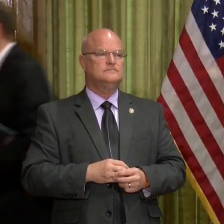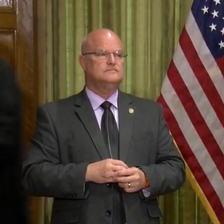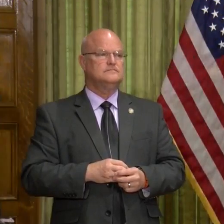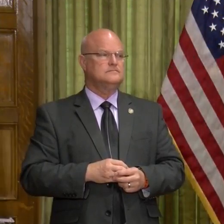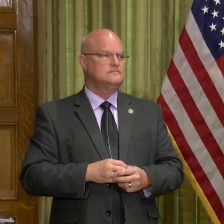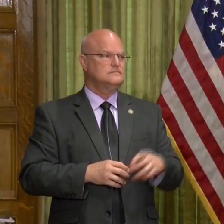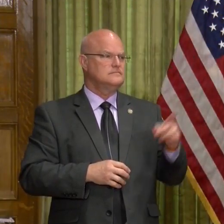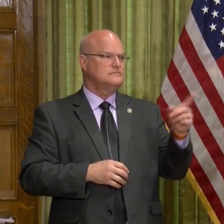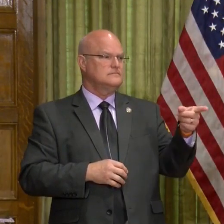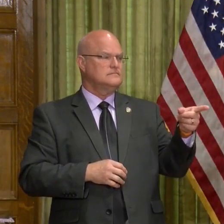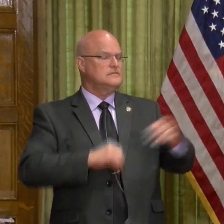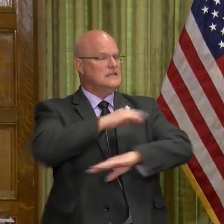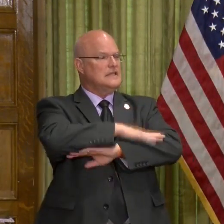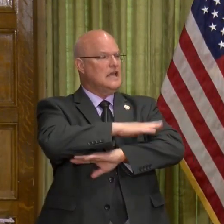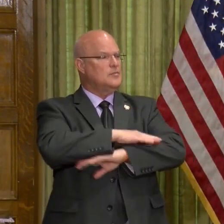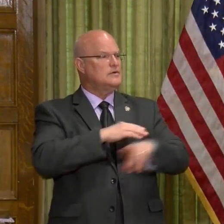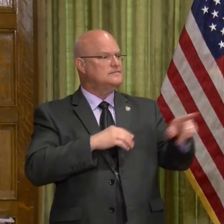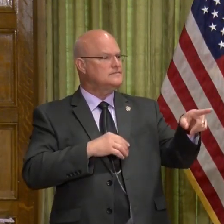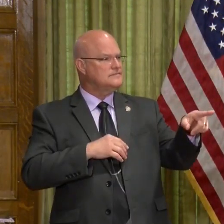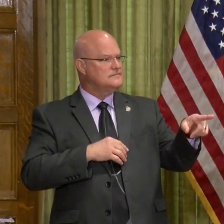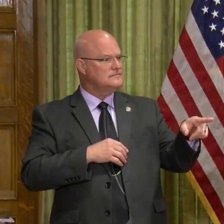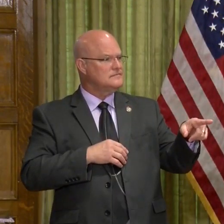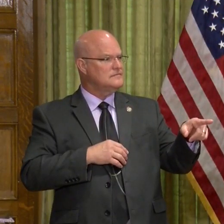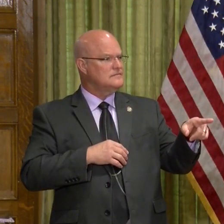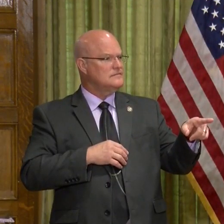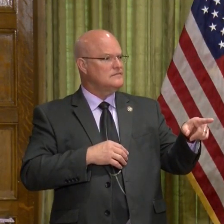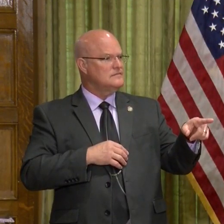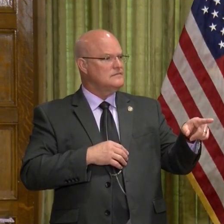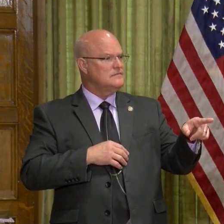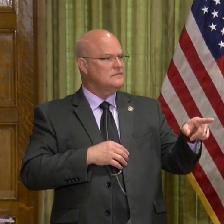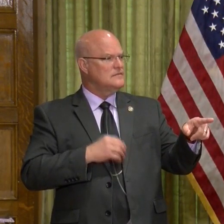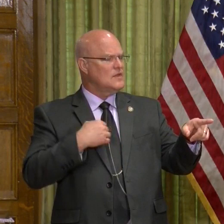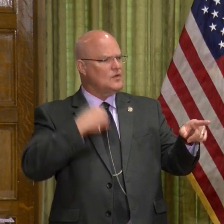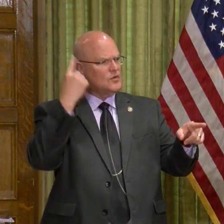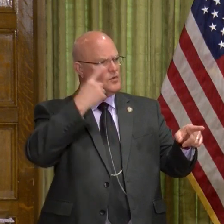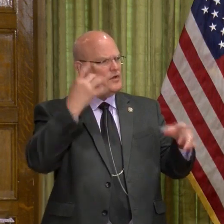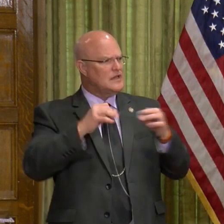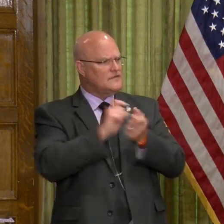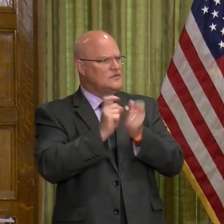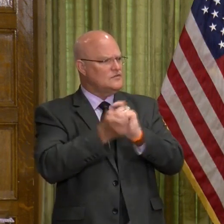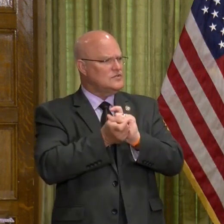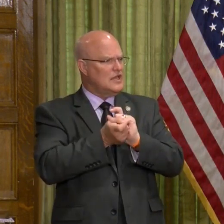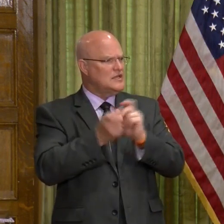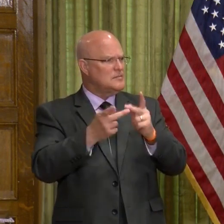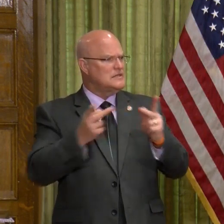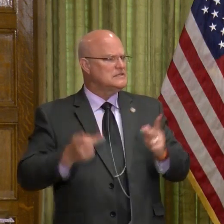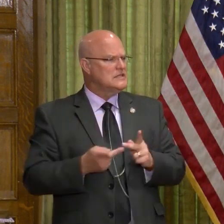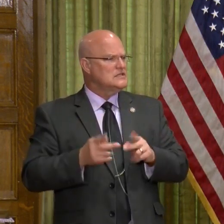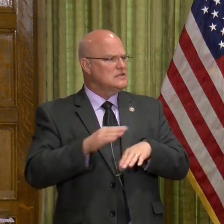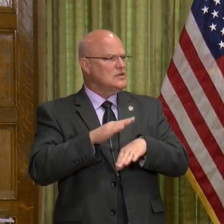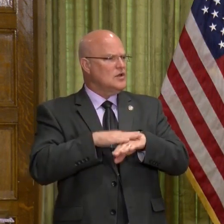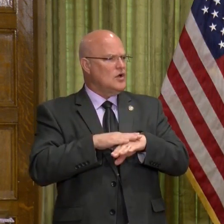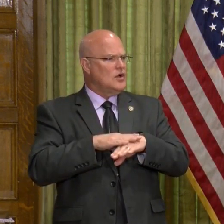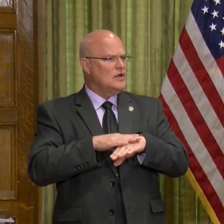Yes, at the table. I was wondering if you've changed your position on